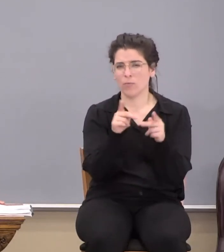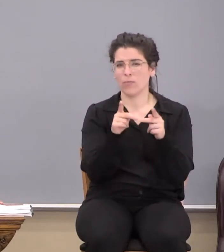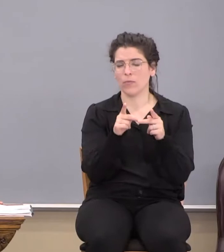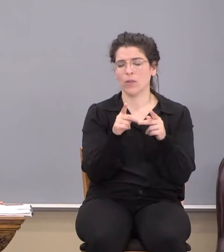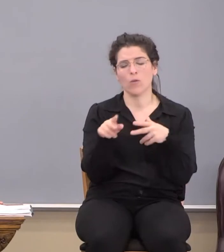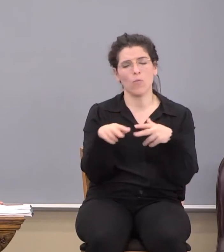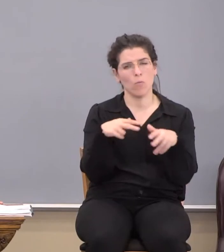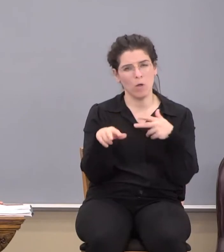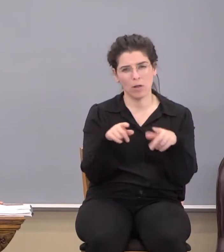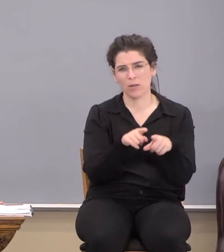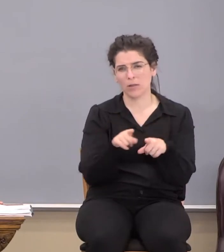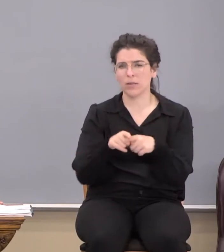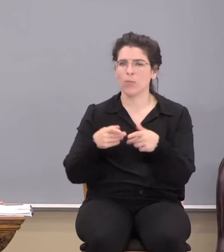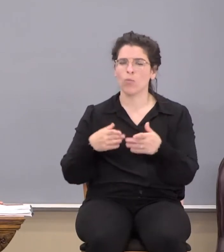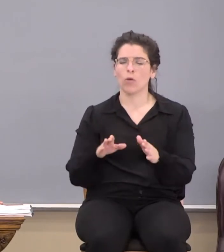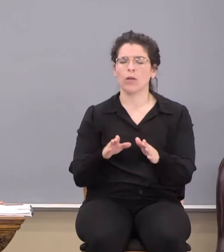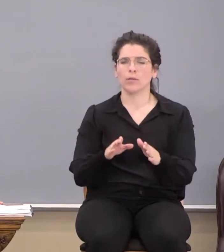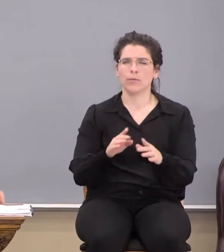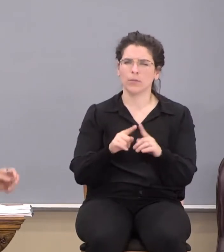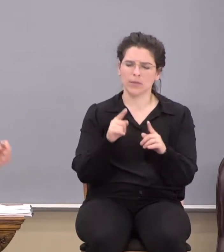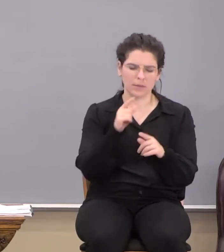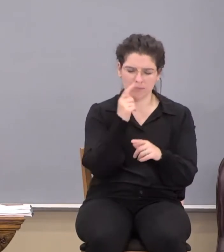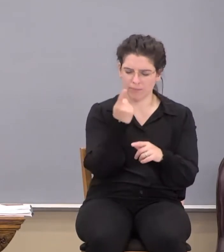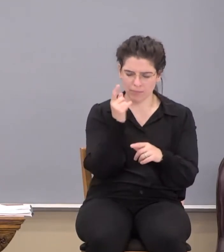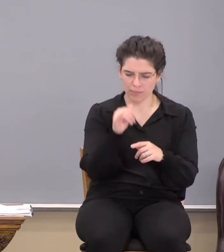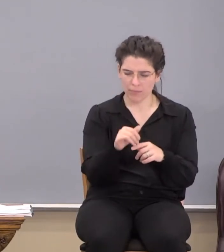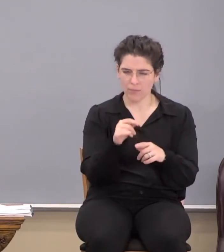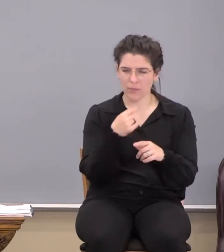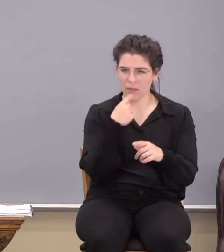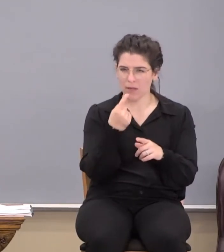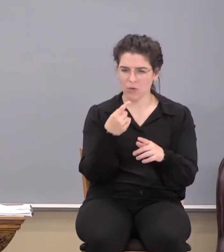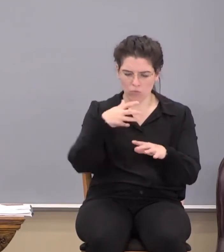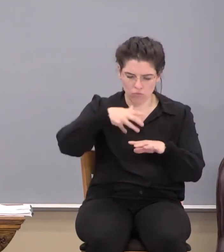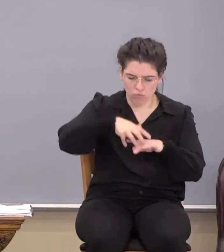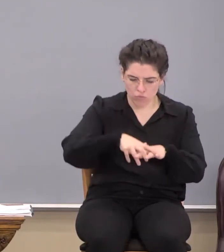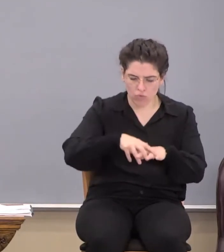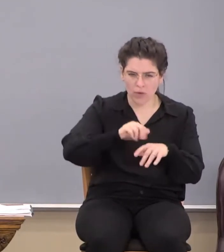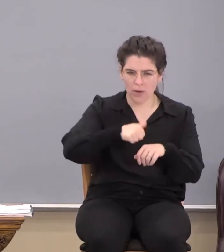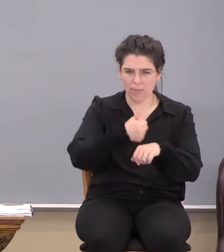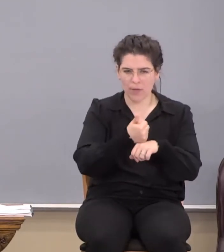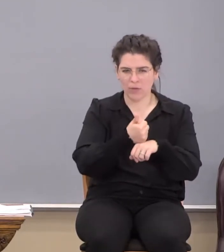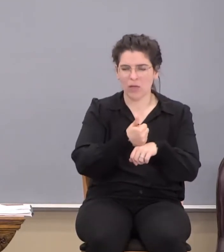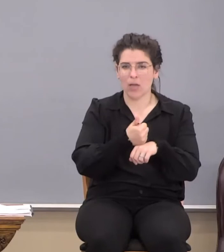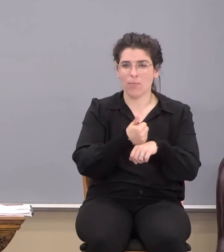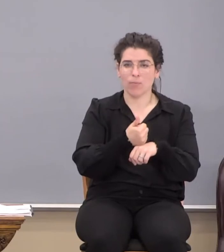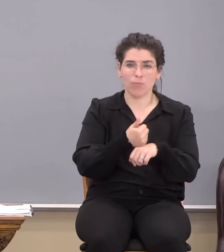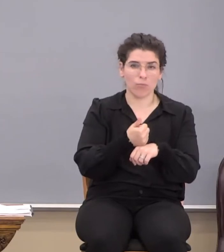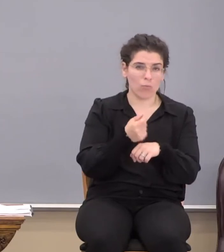Walk his own way. But not only that, he goes on and says this, rooted and built up, where?